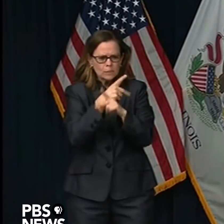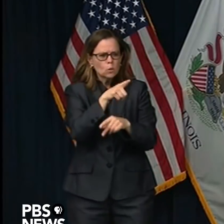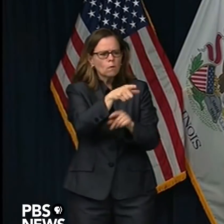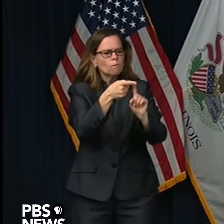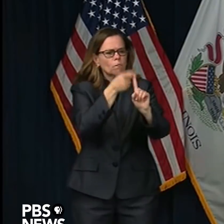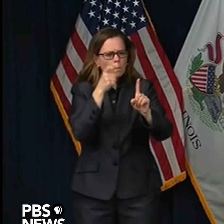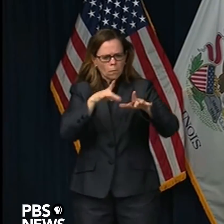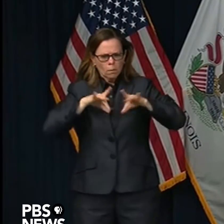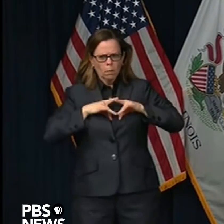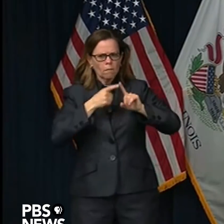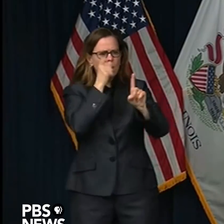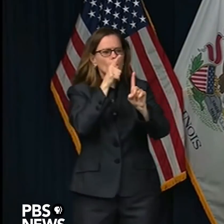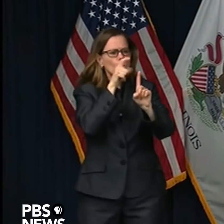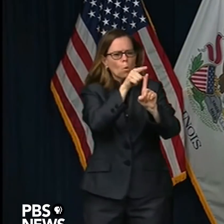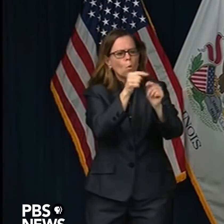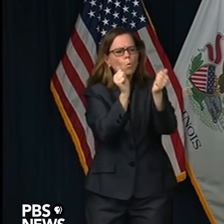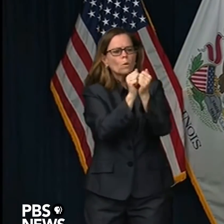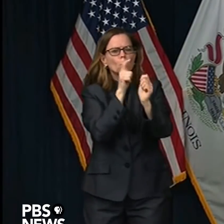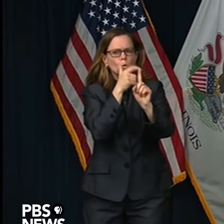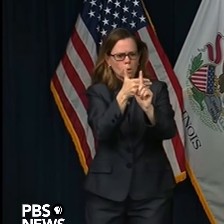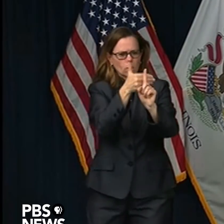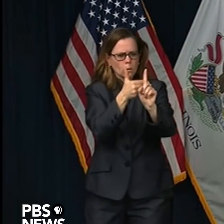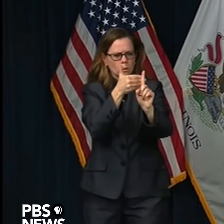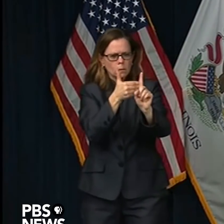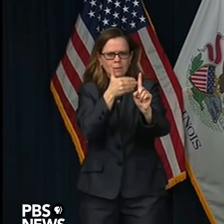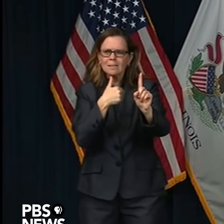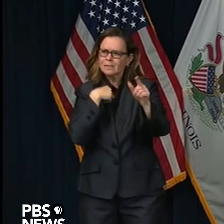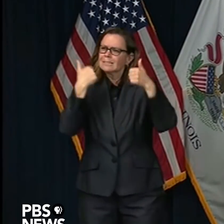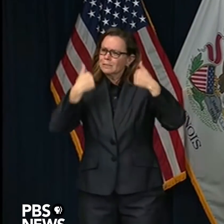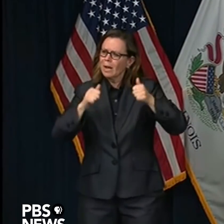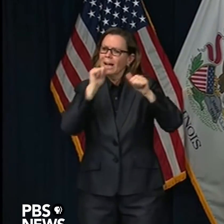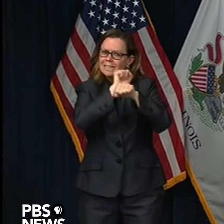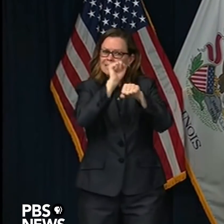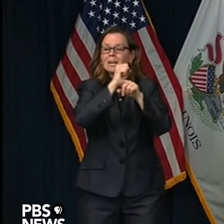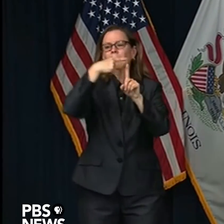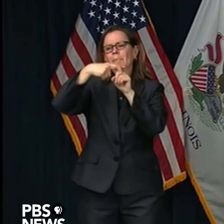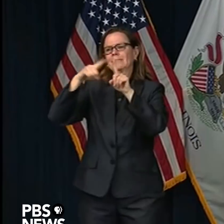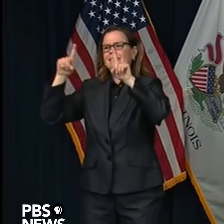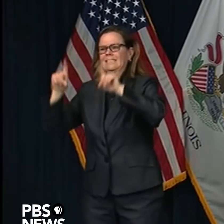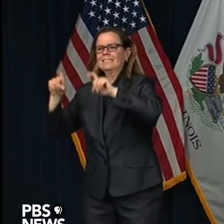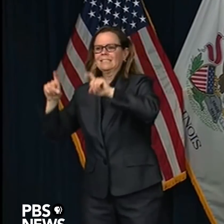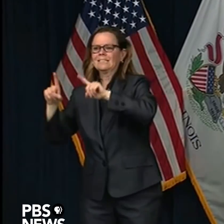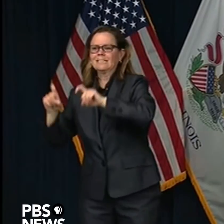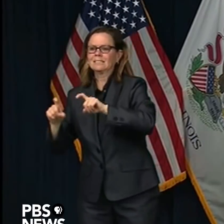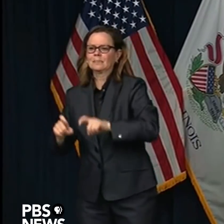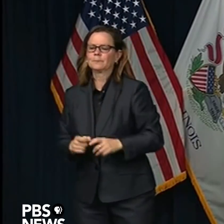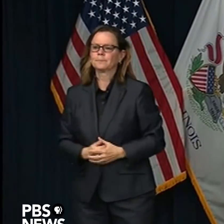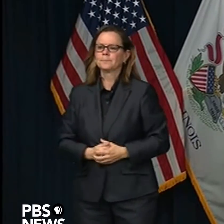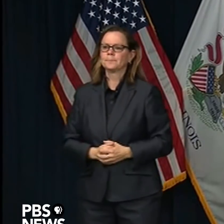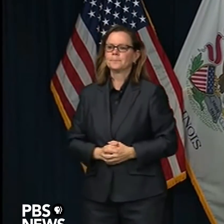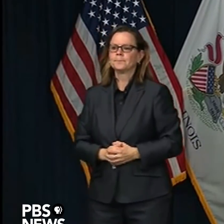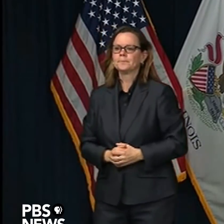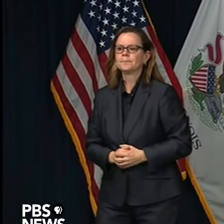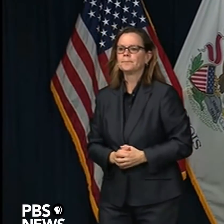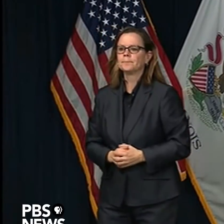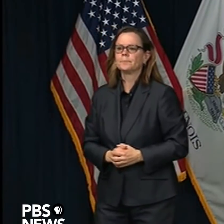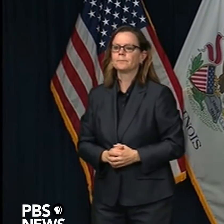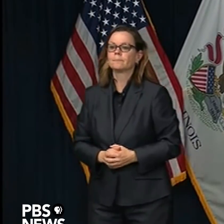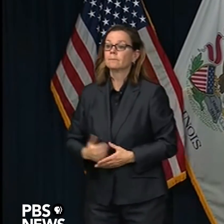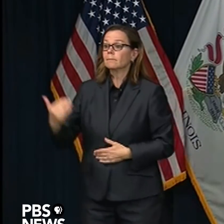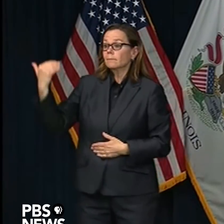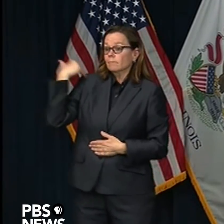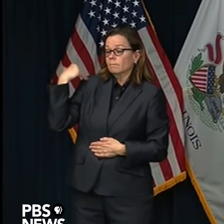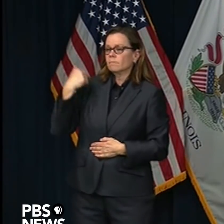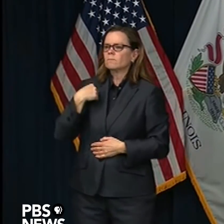we are increasing, because the last time we talked to about contact tracing, I think we were doing about 1,000 tests per day, and now we're doing about 6,000